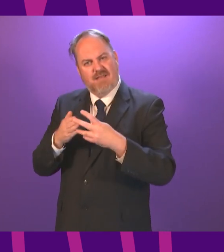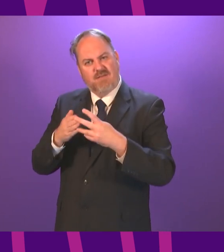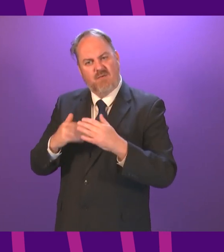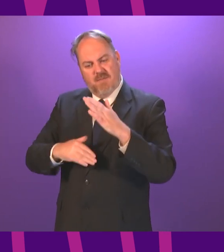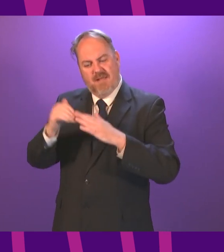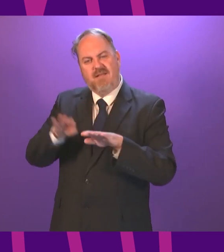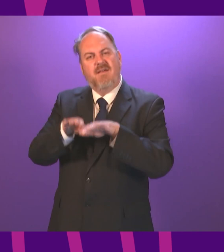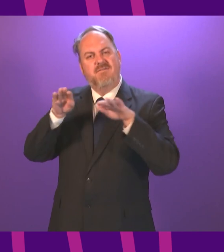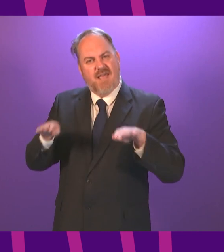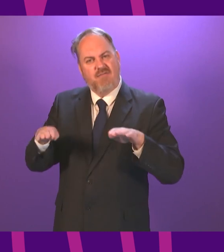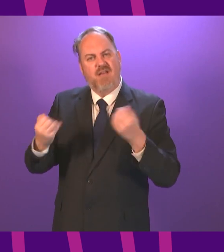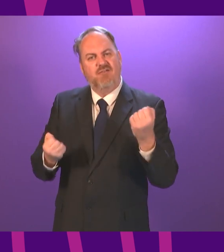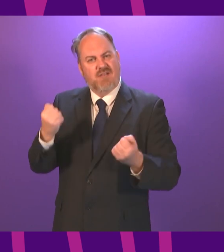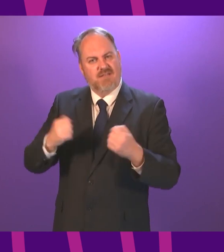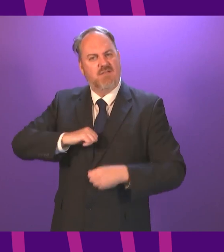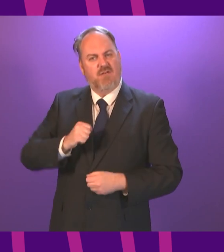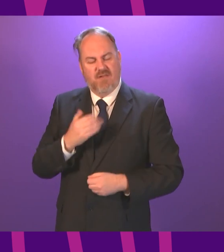fairer and more socially just Scotland